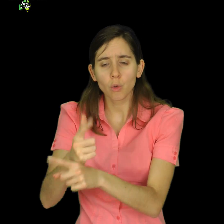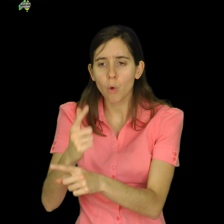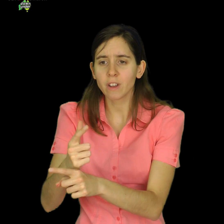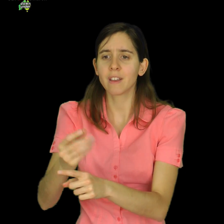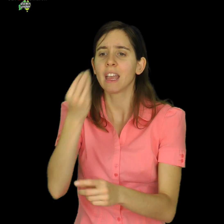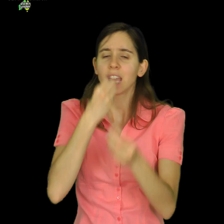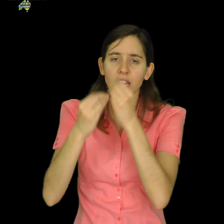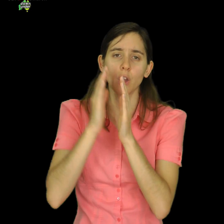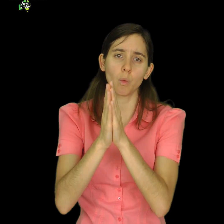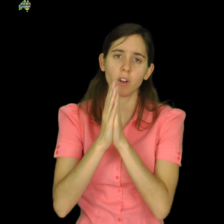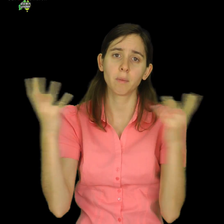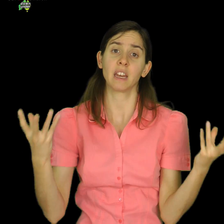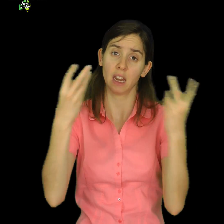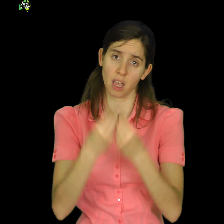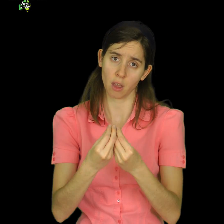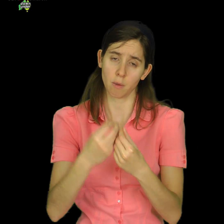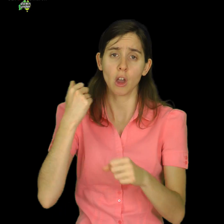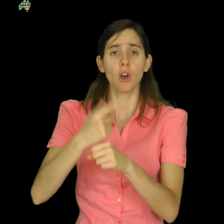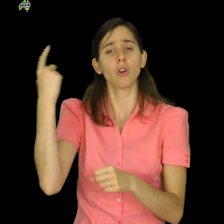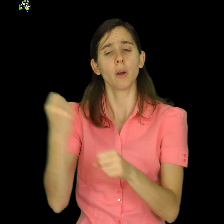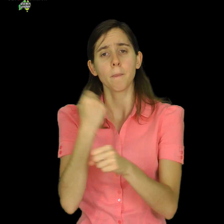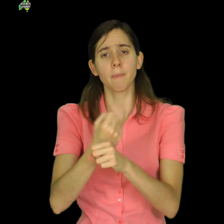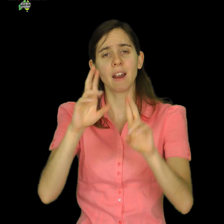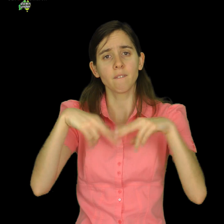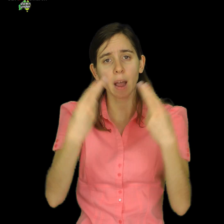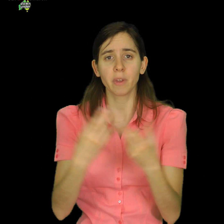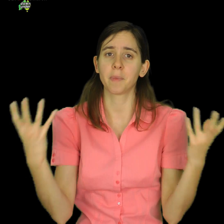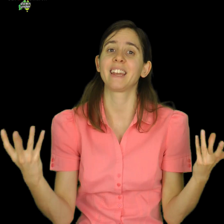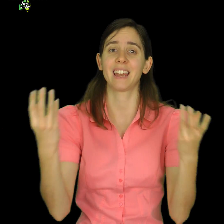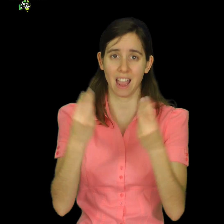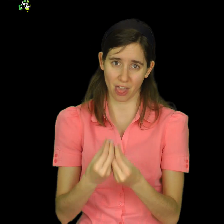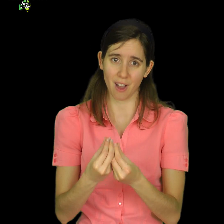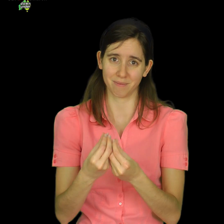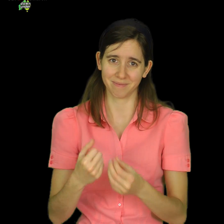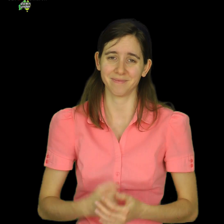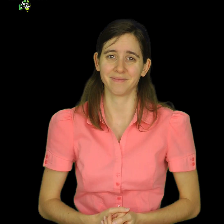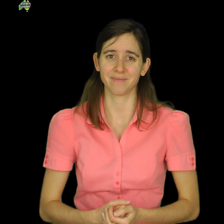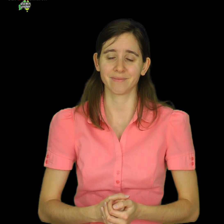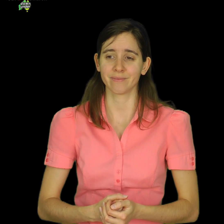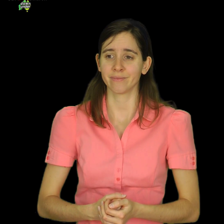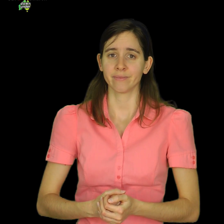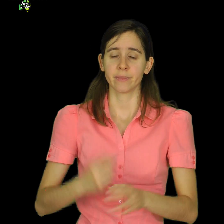God designed families to be together. Fast forward to the 21st century.